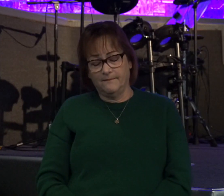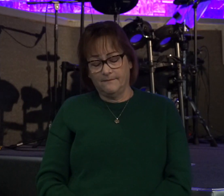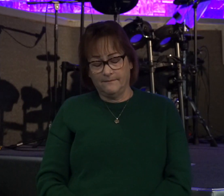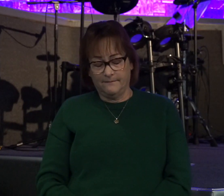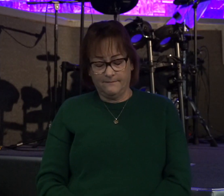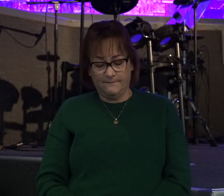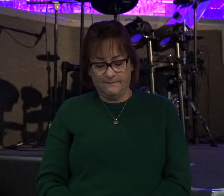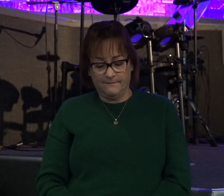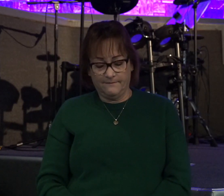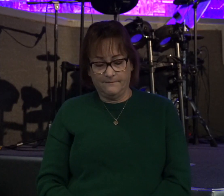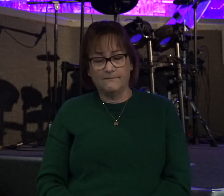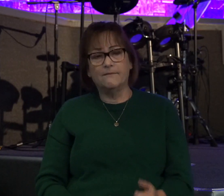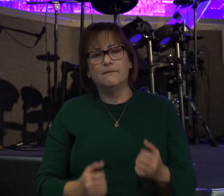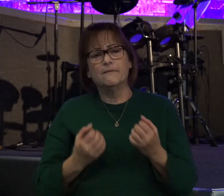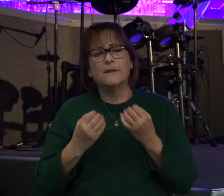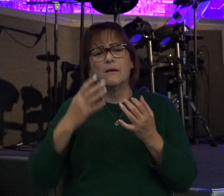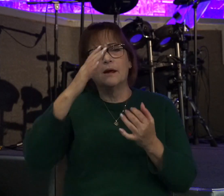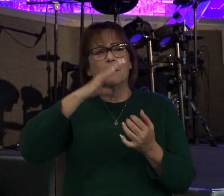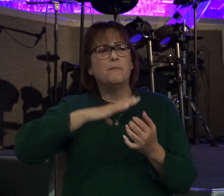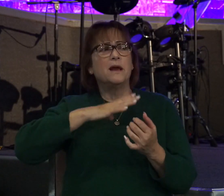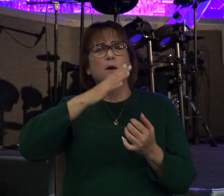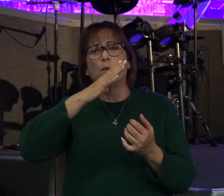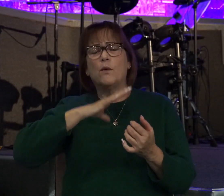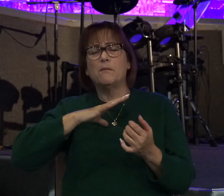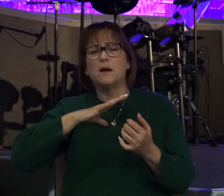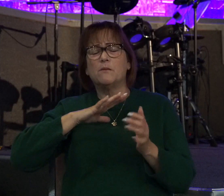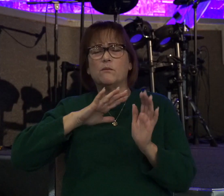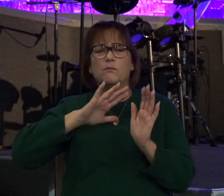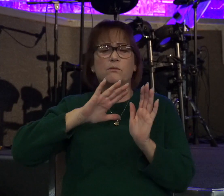How many men and women push God away out of fear?